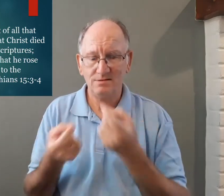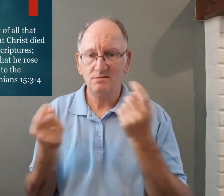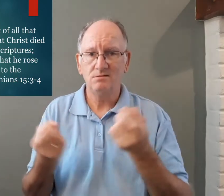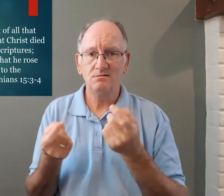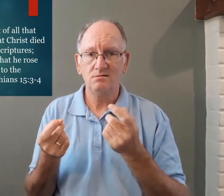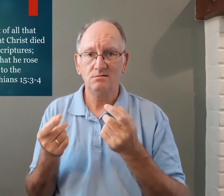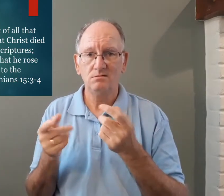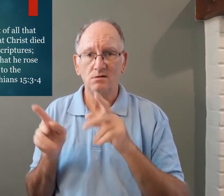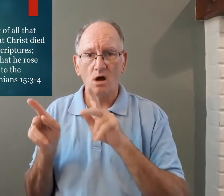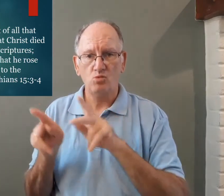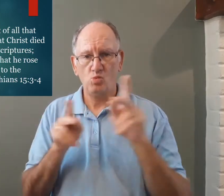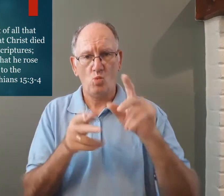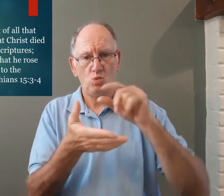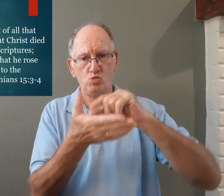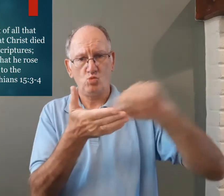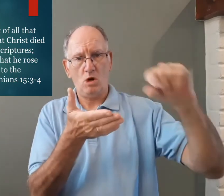according to the scriptures